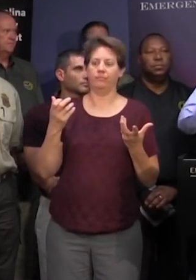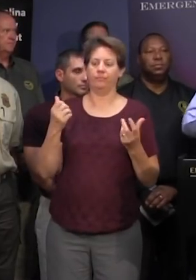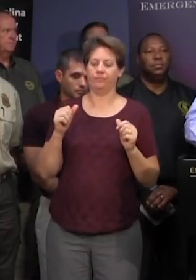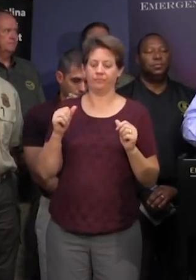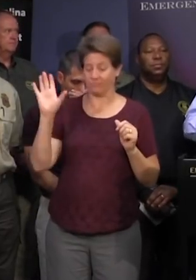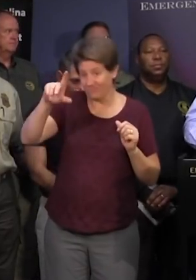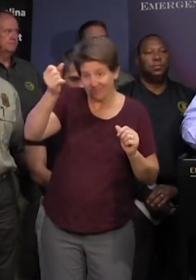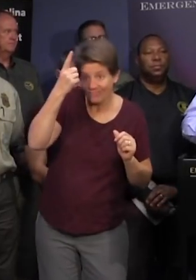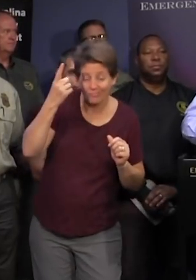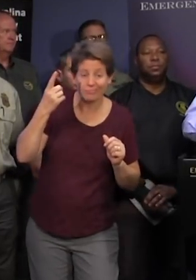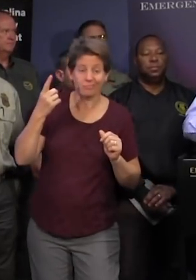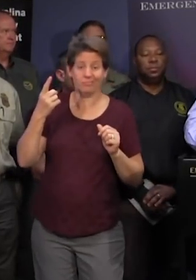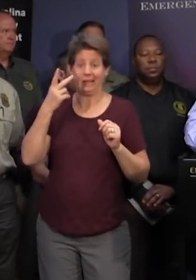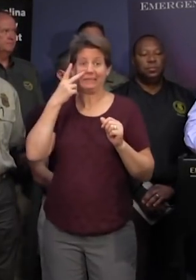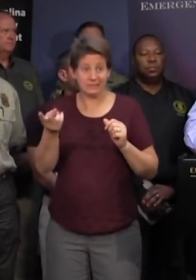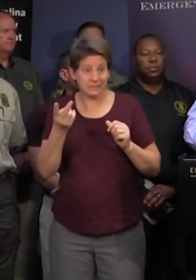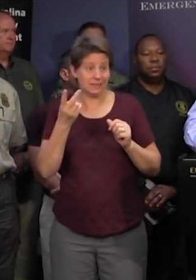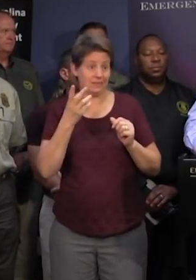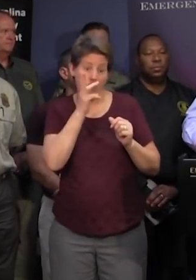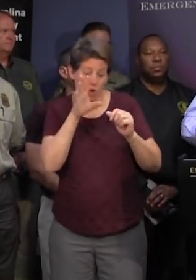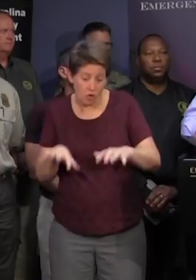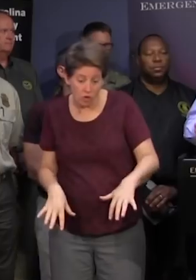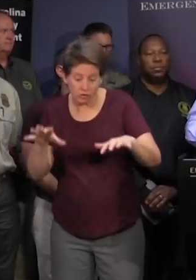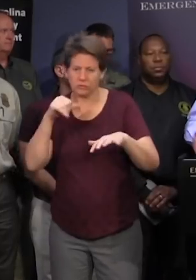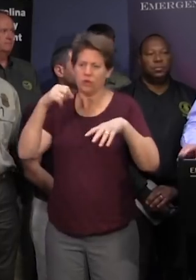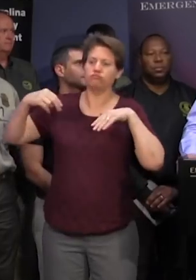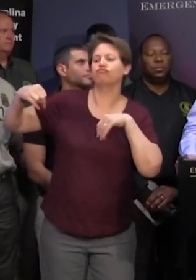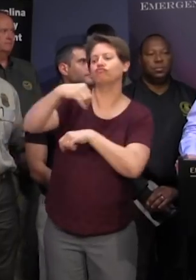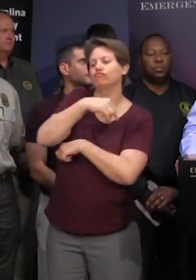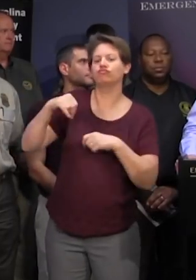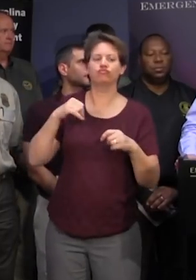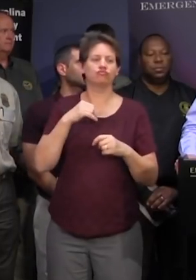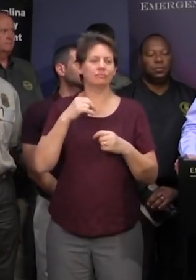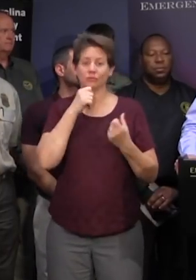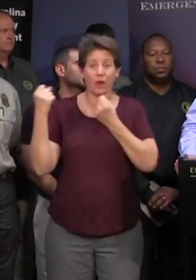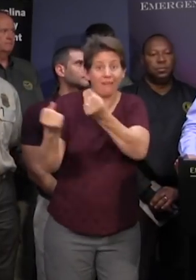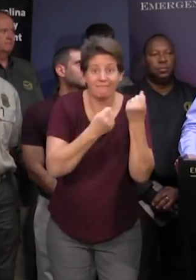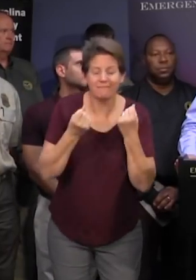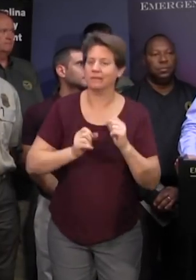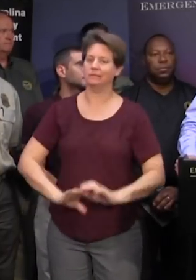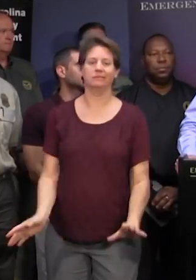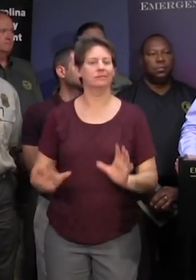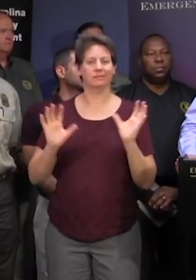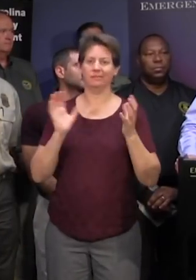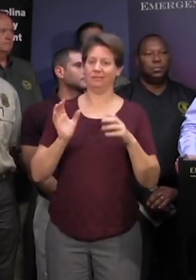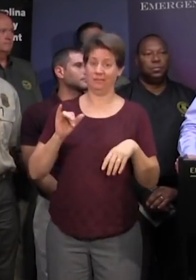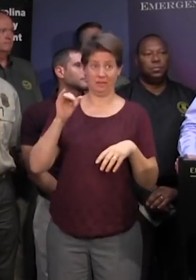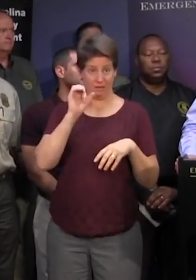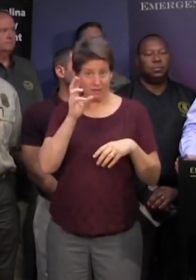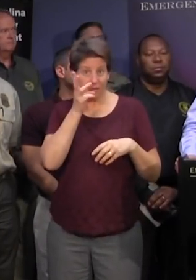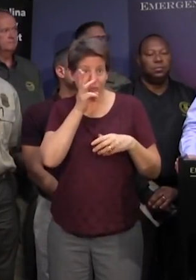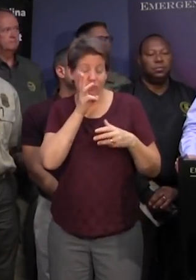you don't drive or walk around in a flash flood waters you don't certainly don't drive or walk around when there's you have river